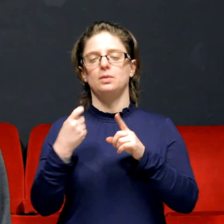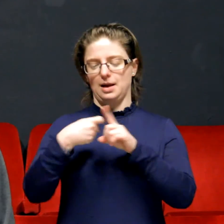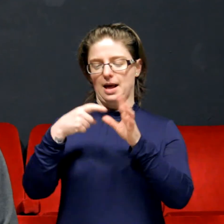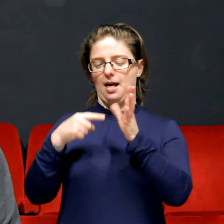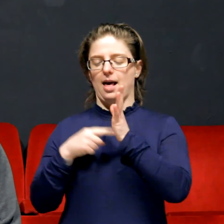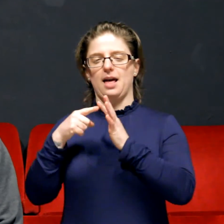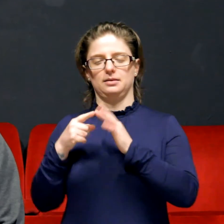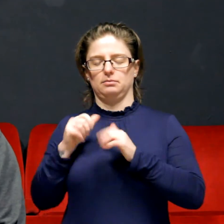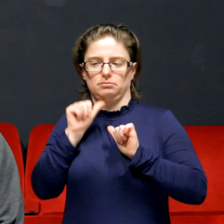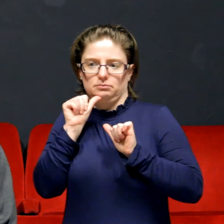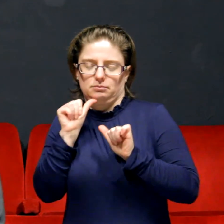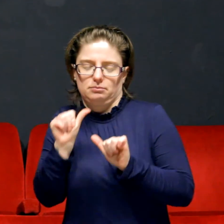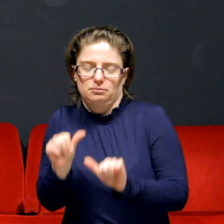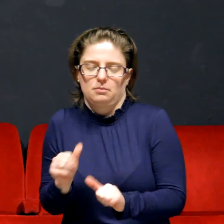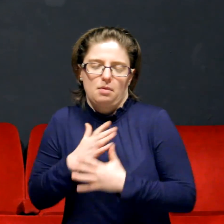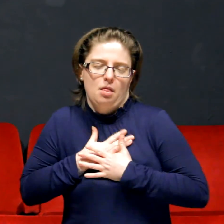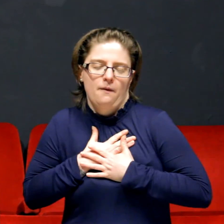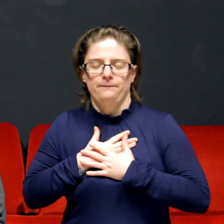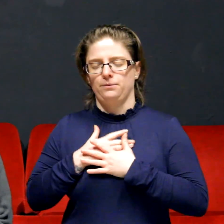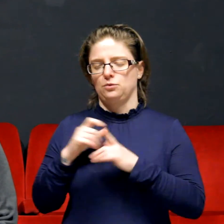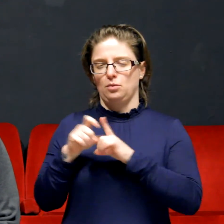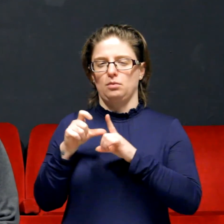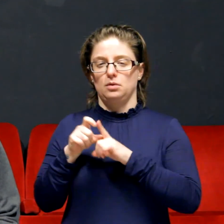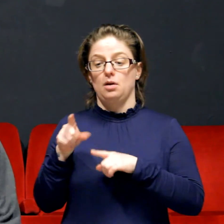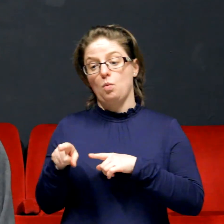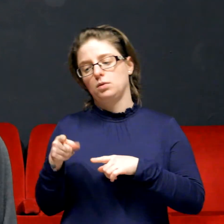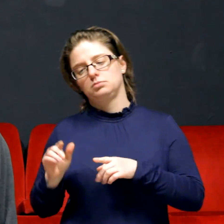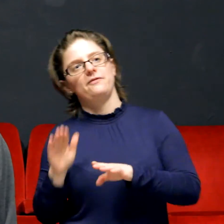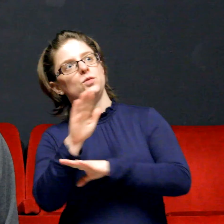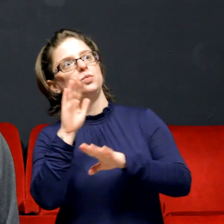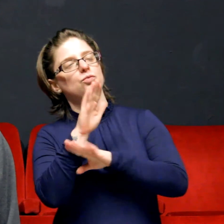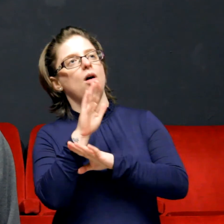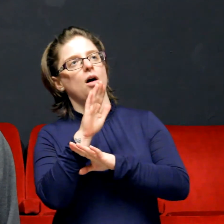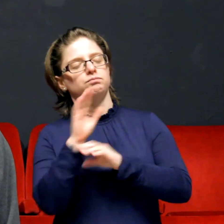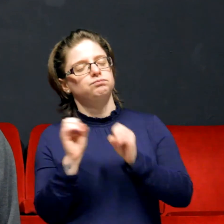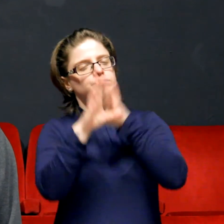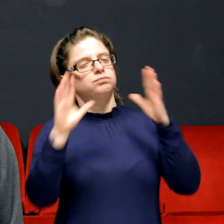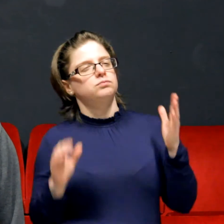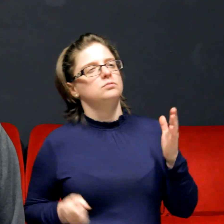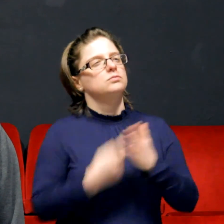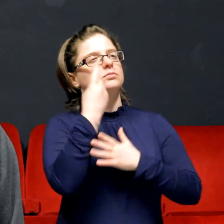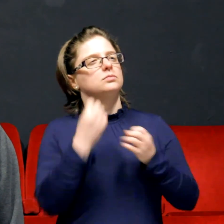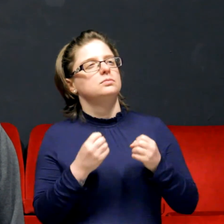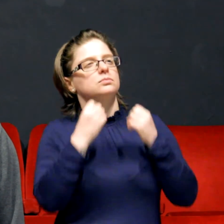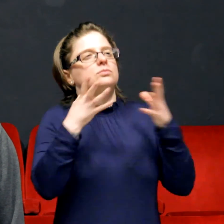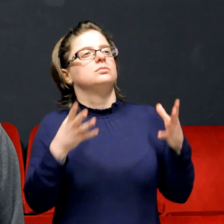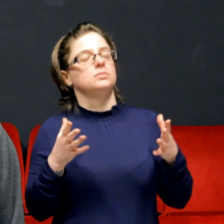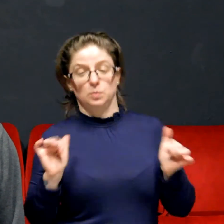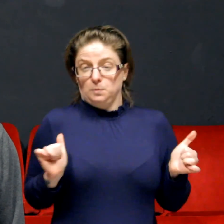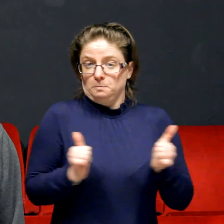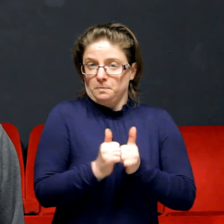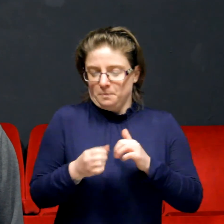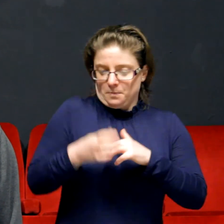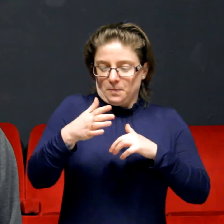he's immensely fond of his daughter and he wants to make the best possible match for her. So he invites his